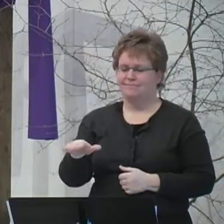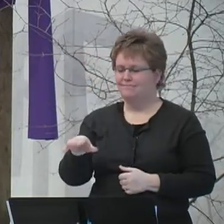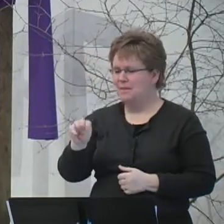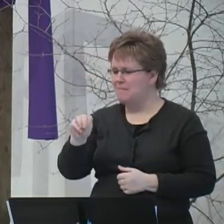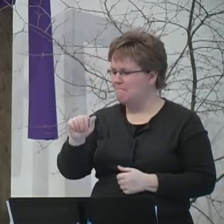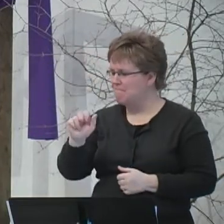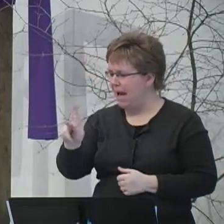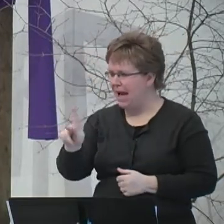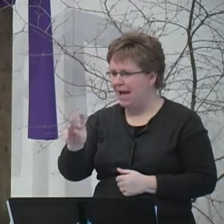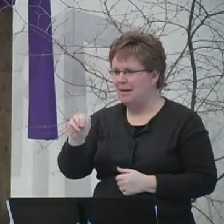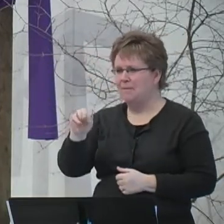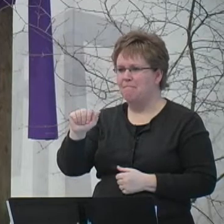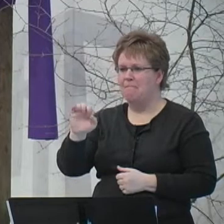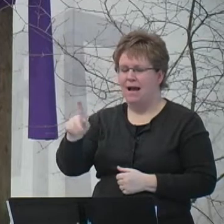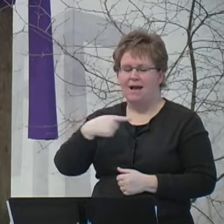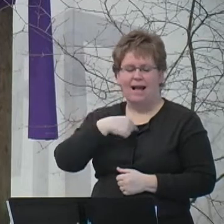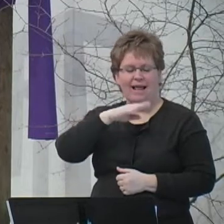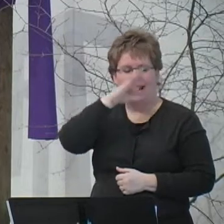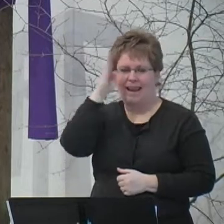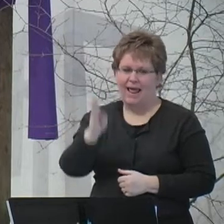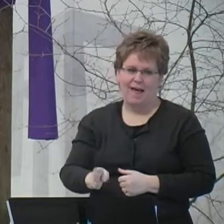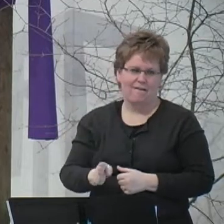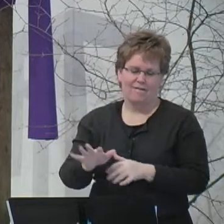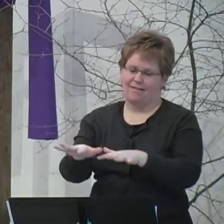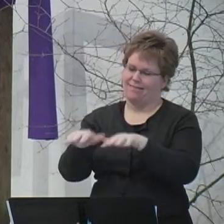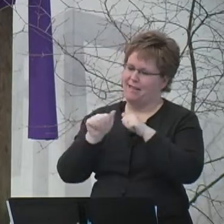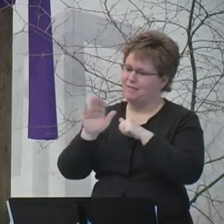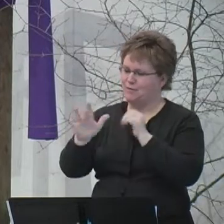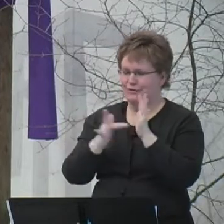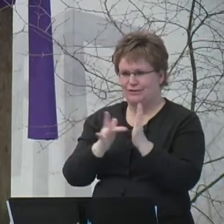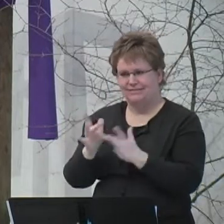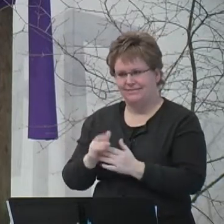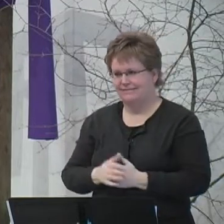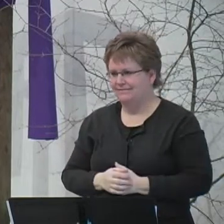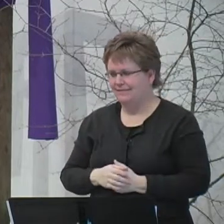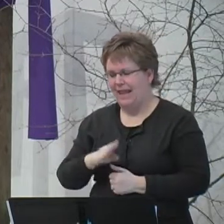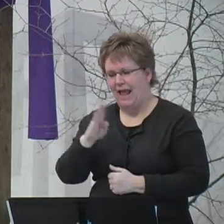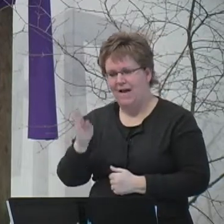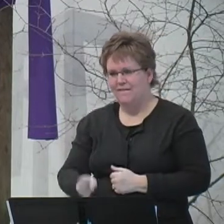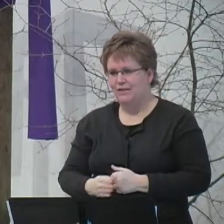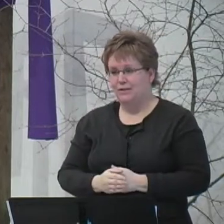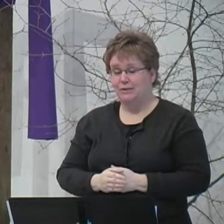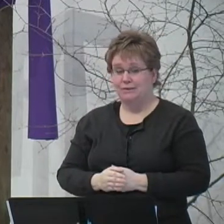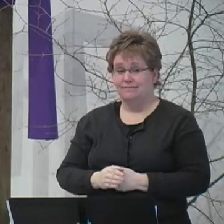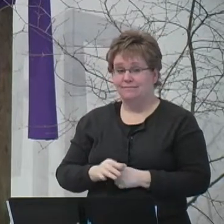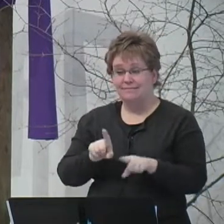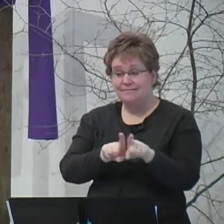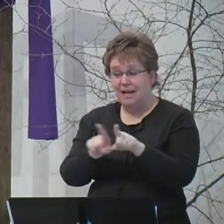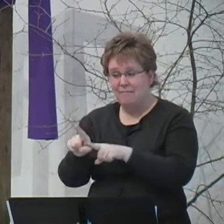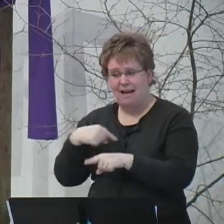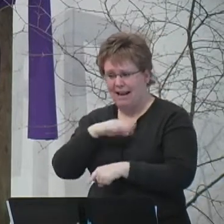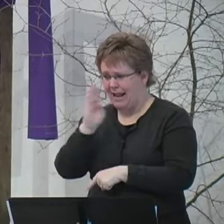I never left Jesus. And I have never left you.